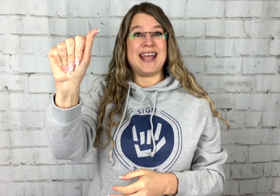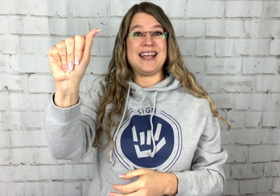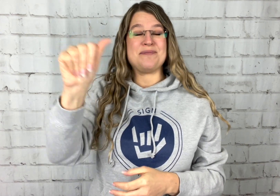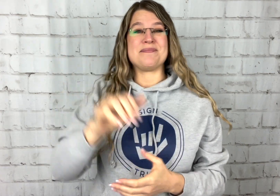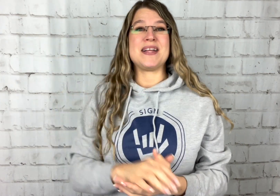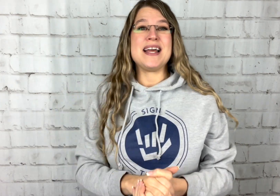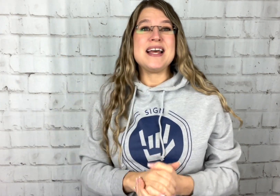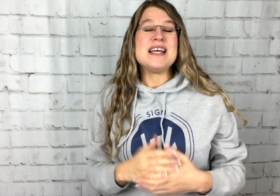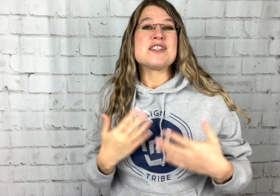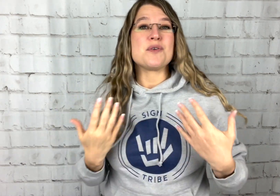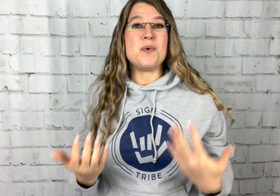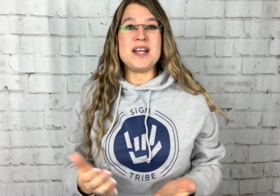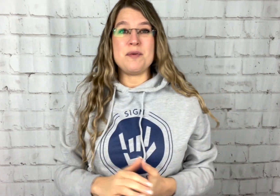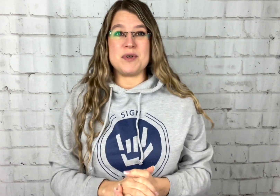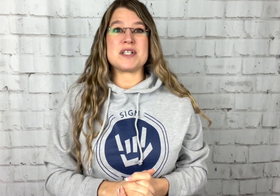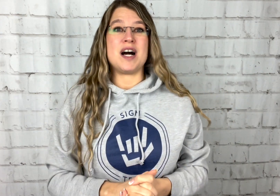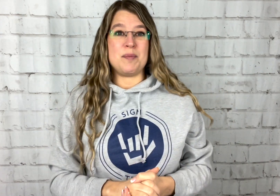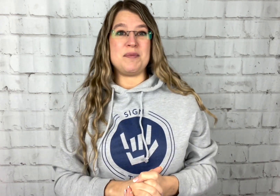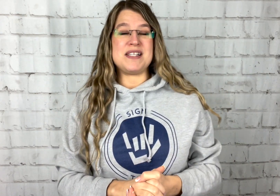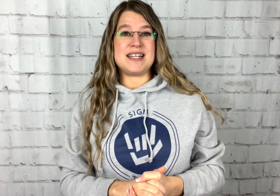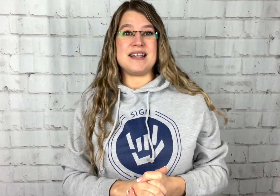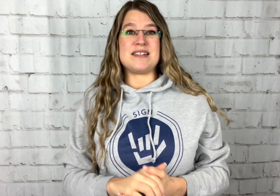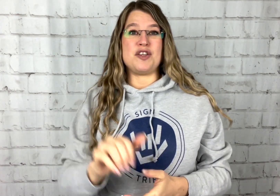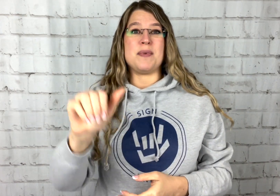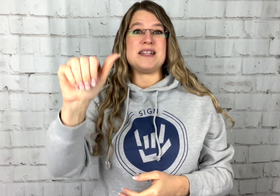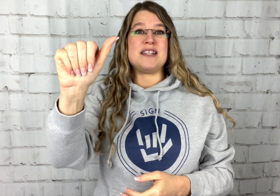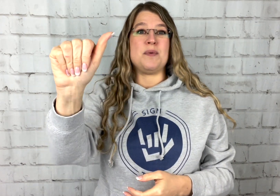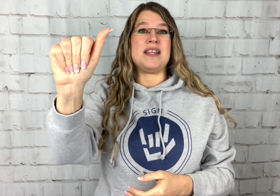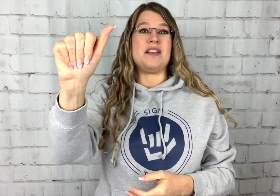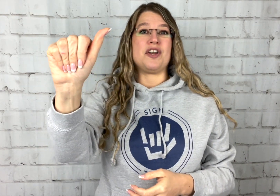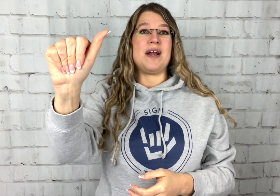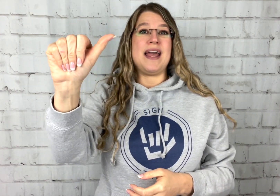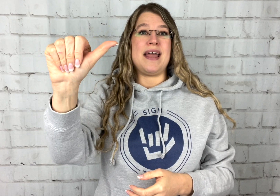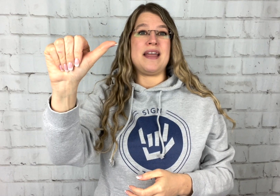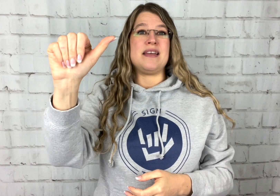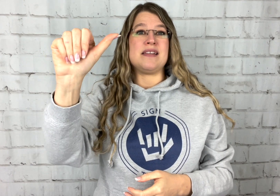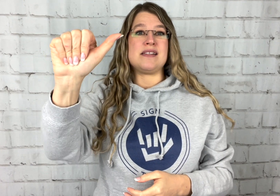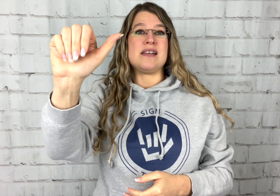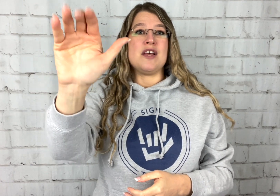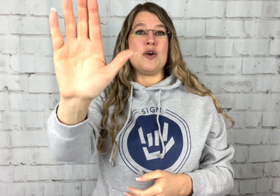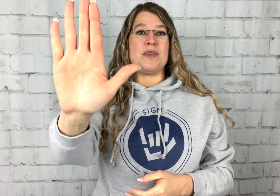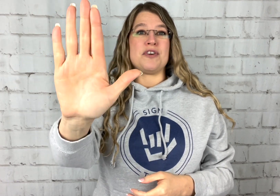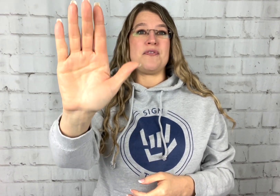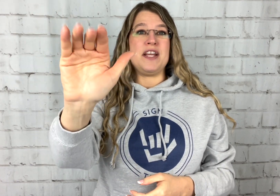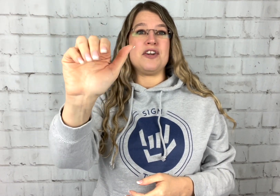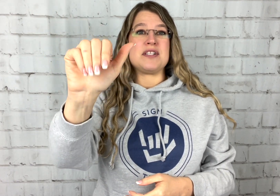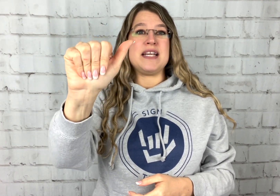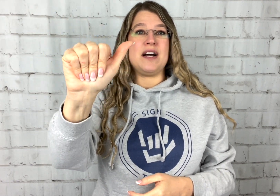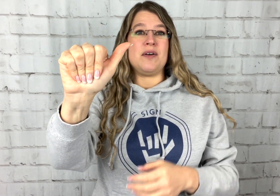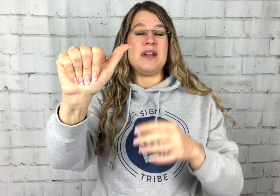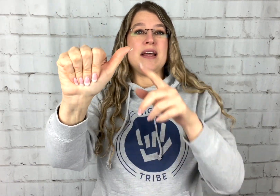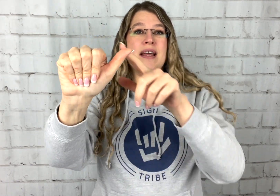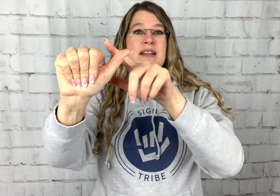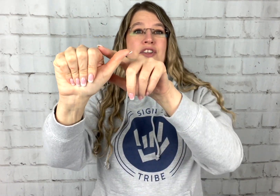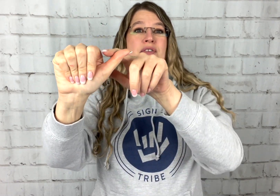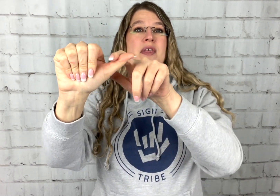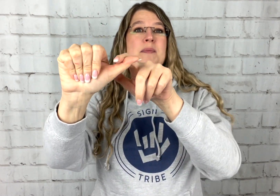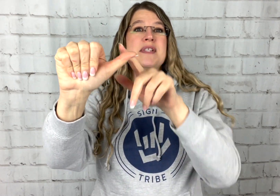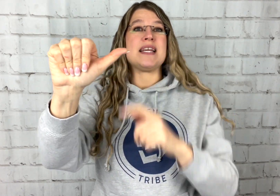So one of the most common mistakes that you might see with the letter A is with your fingers down and then your thumb sticking